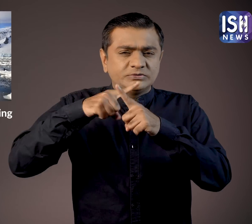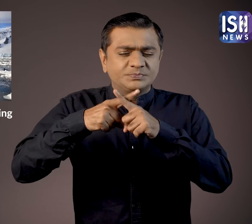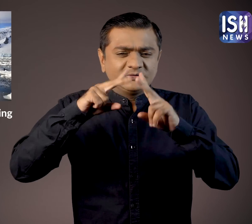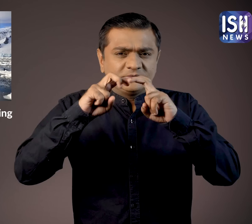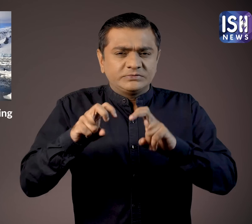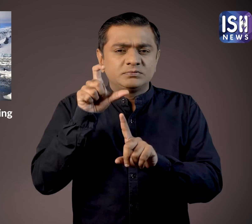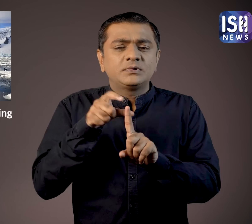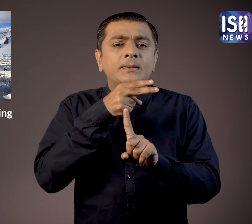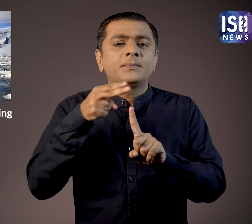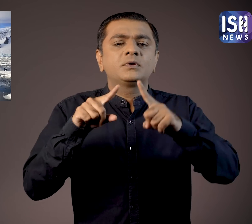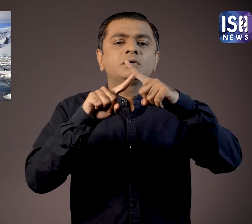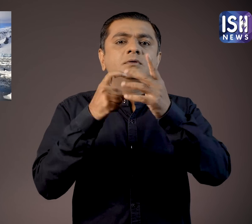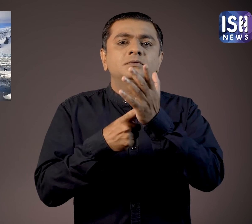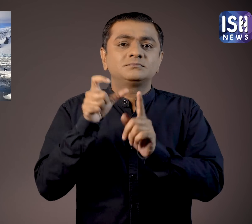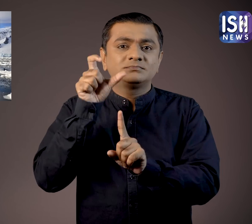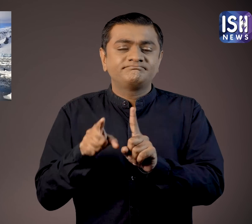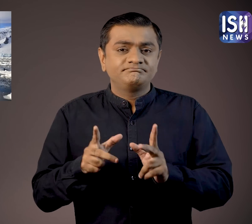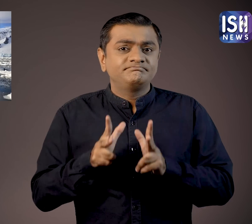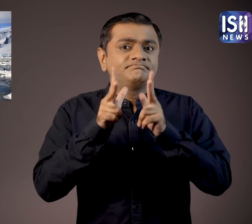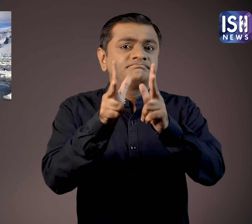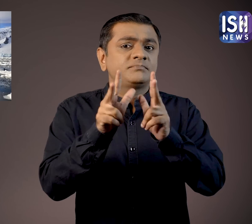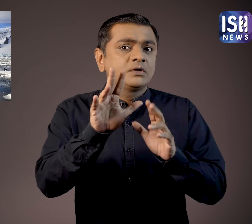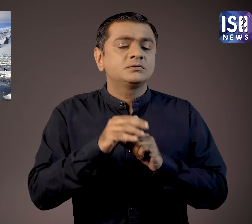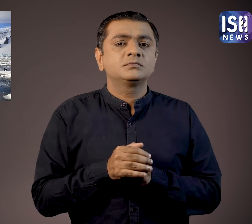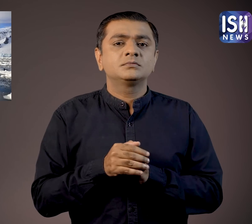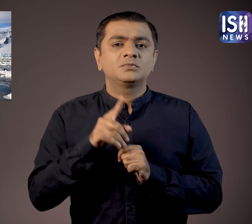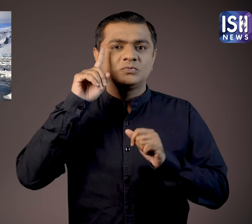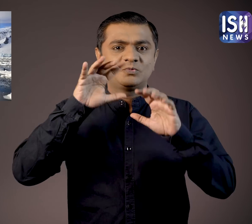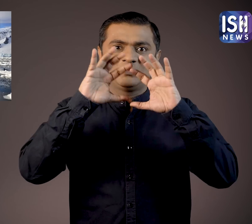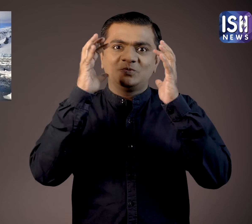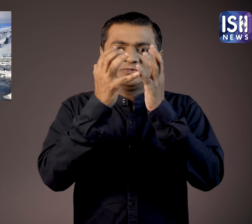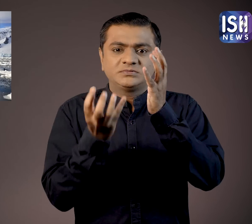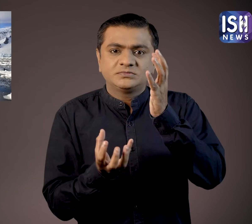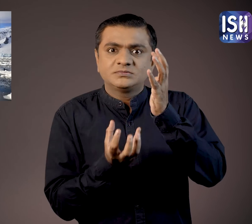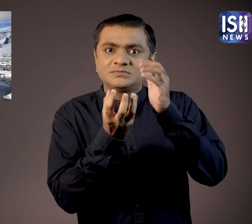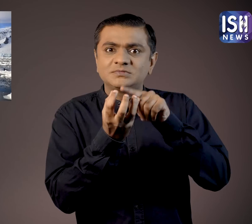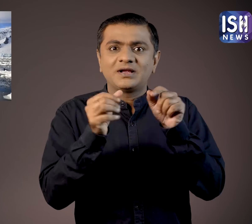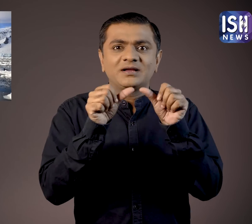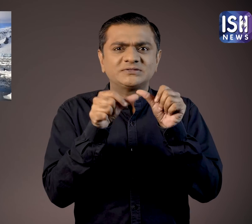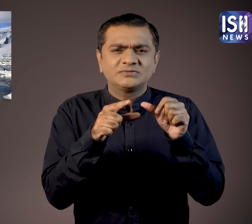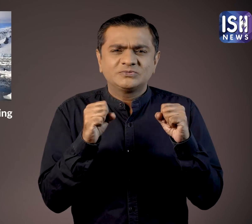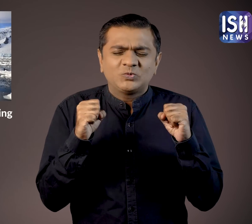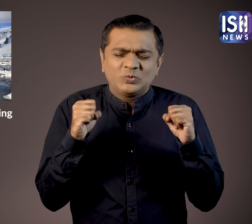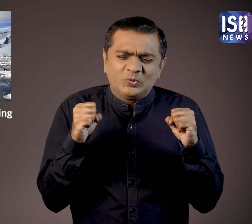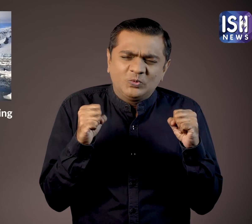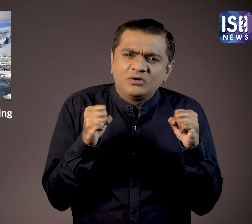Thomas Roland said that Antarctica has extremely cold weather and is full of ice.